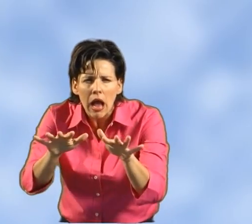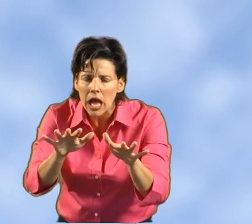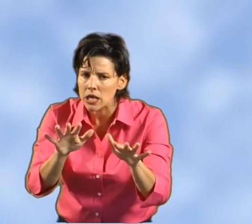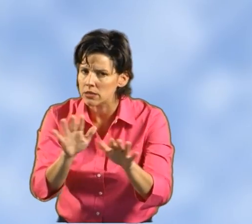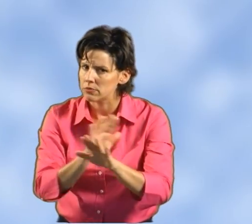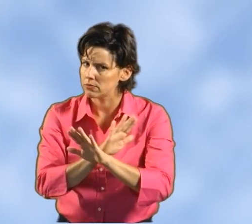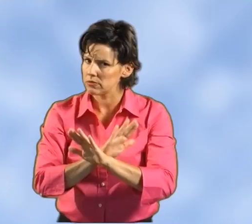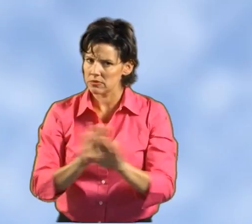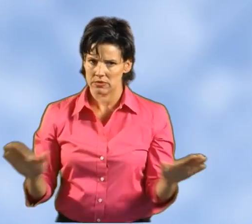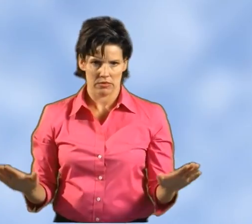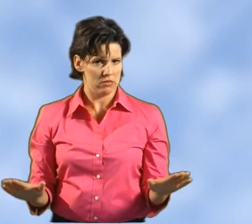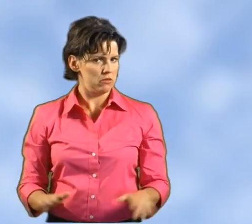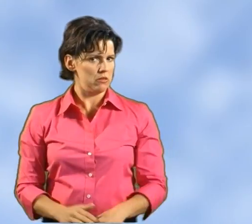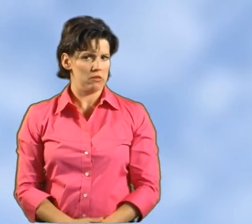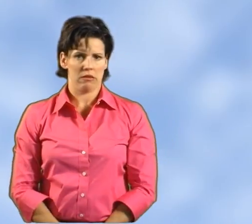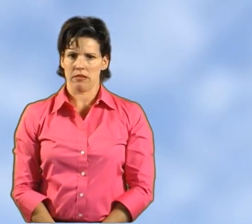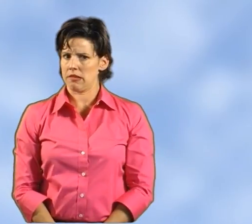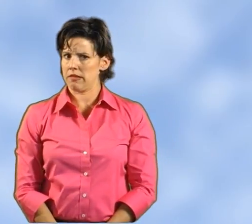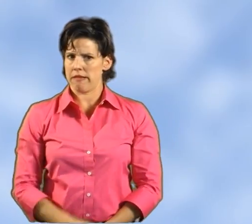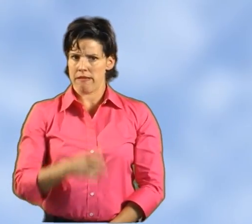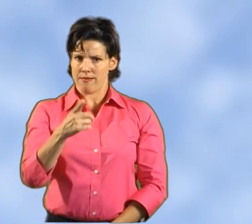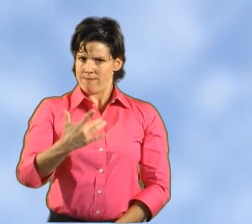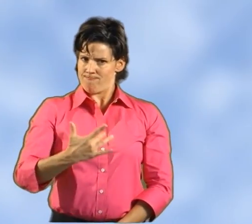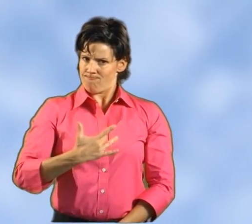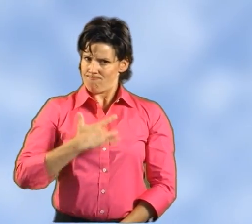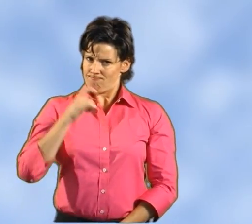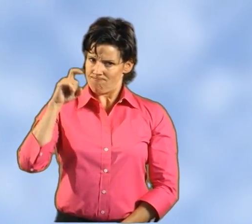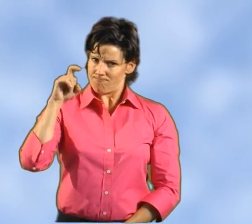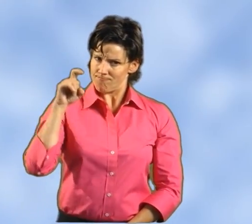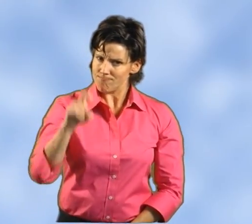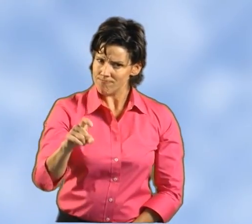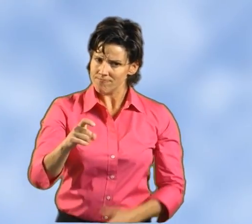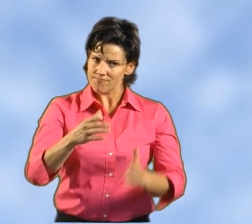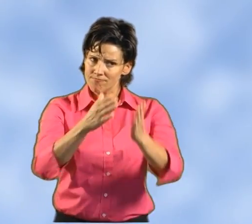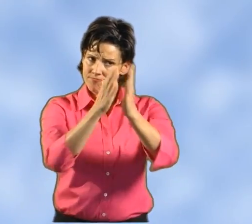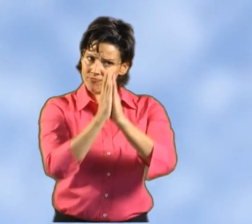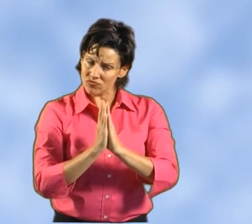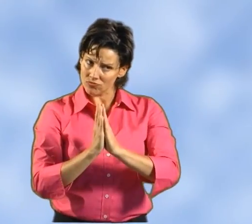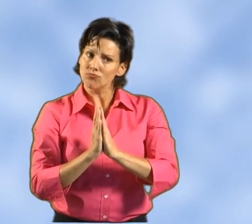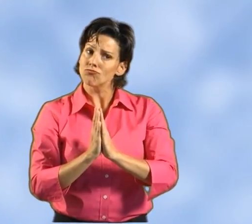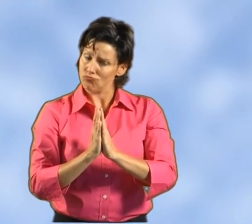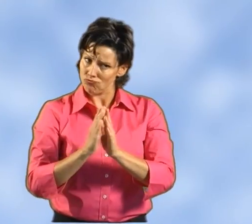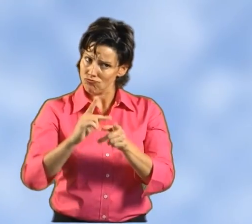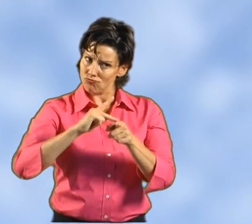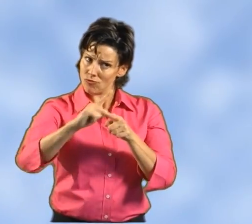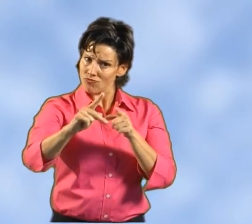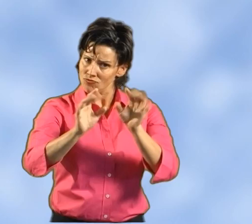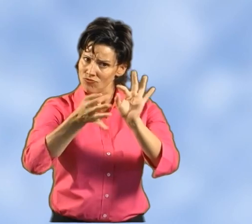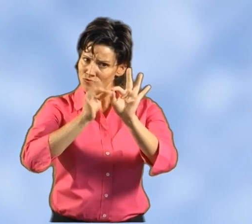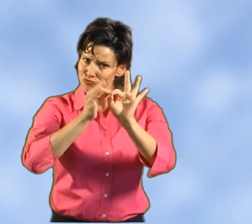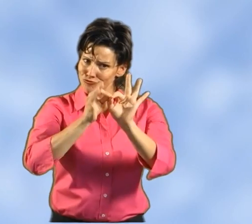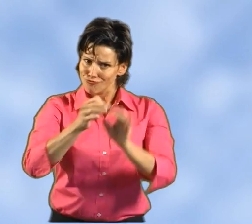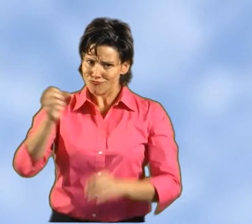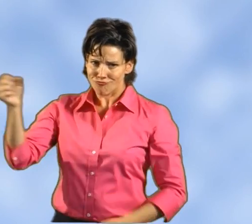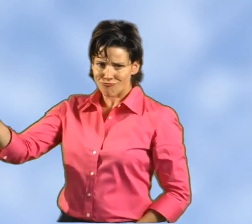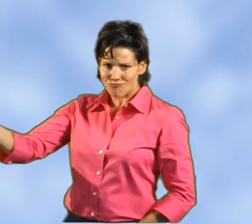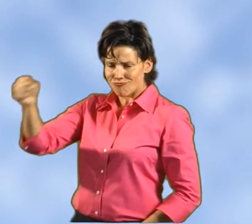information and be forced to rely on lip-reading or note-taking, which may not be adequate. It is